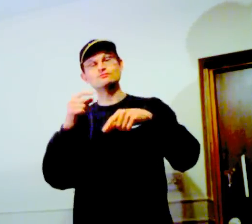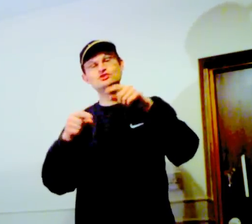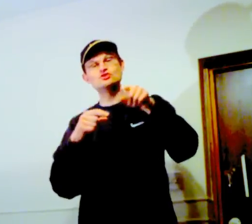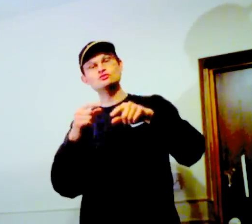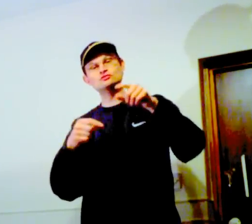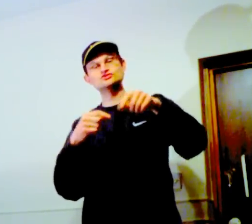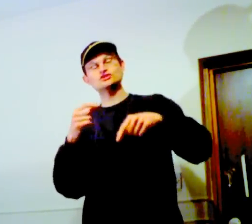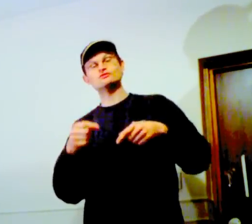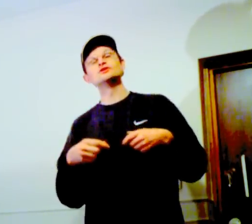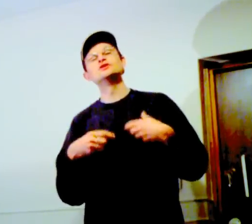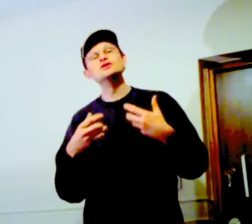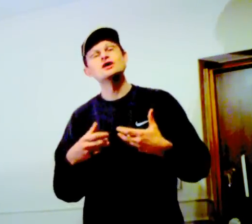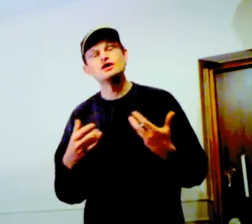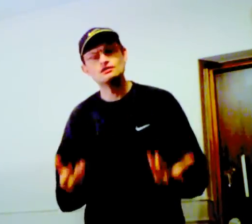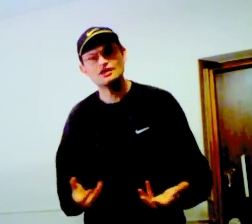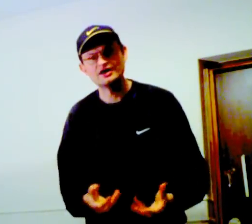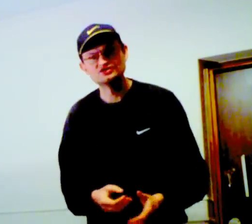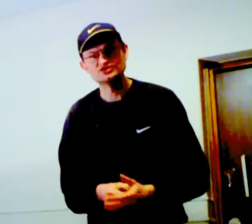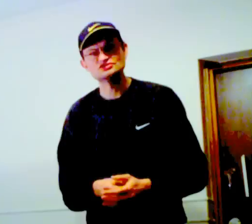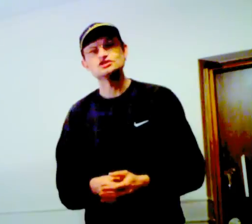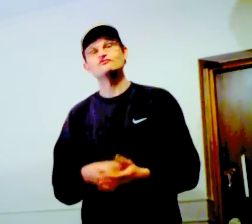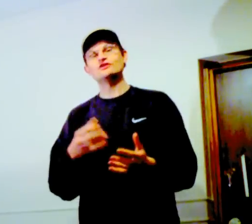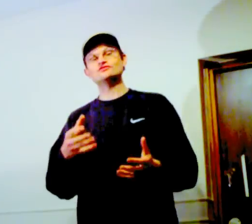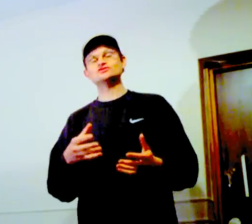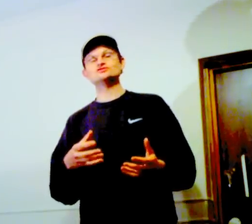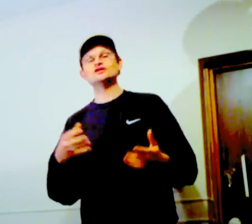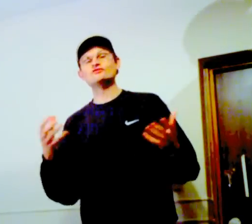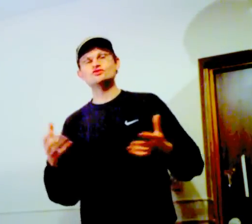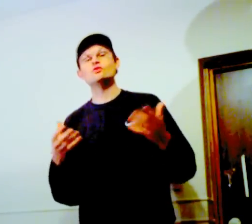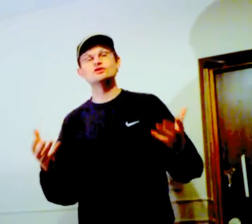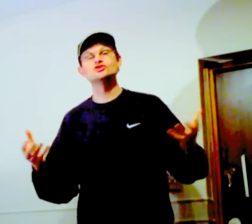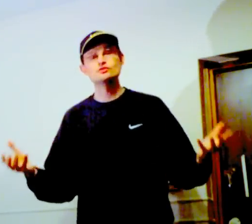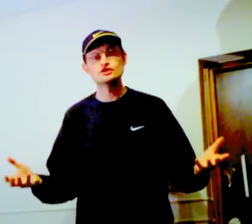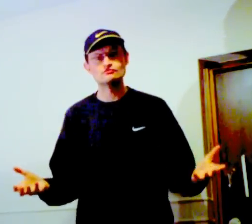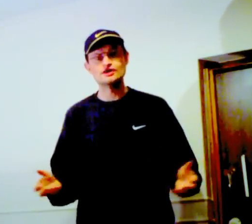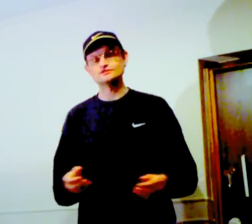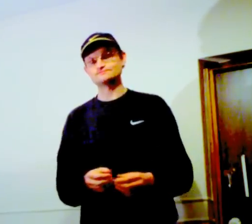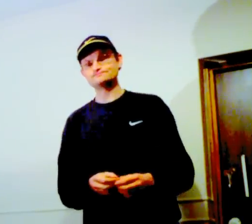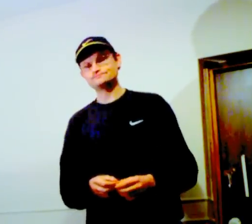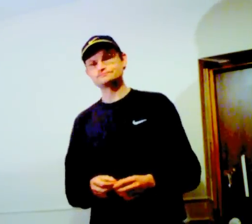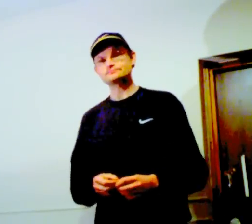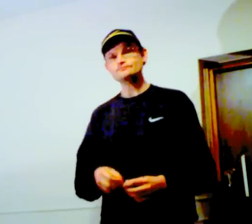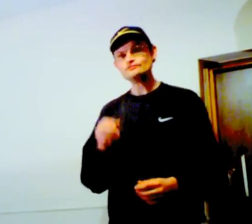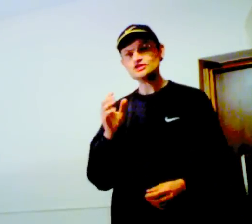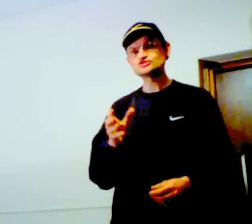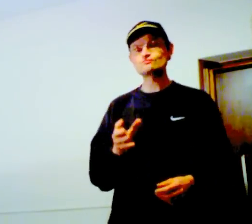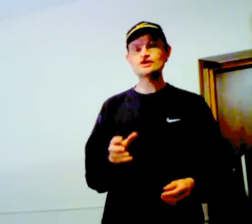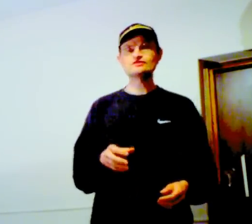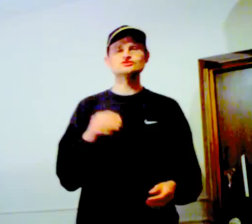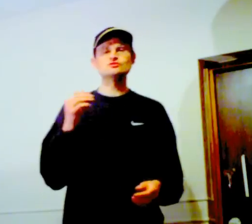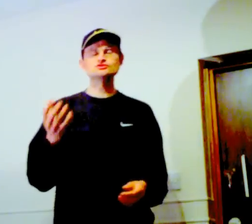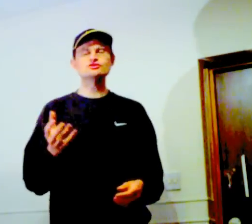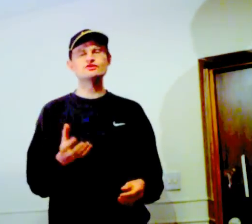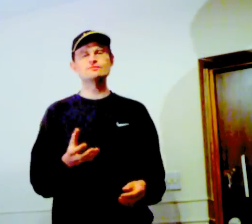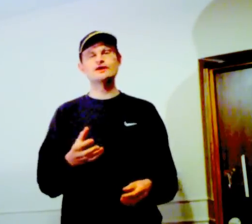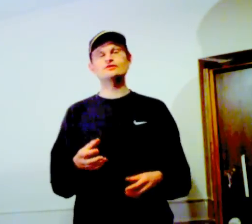only be you who's, you know, lying to yourself if it turns out you aren't doing it right. So, practice. Also think about